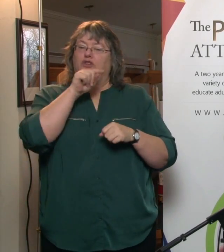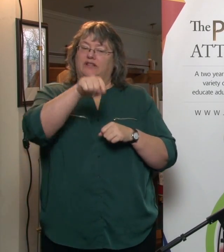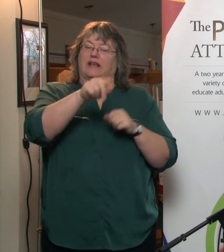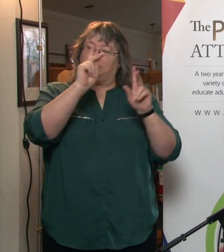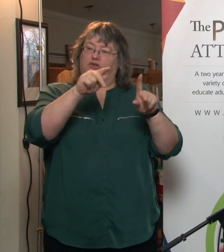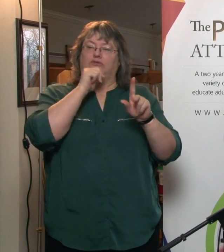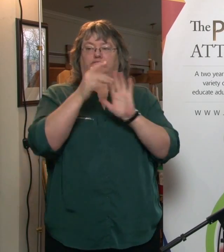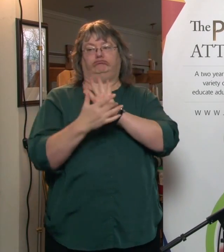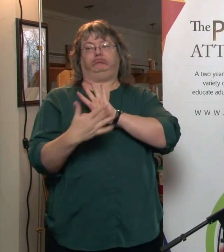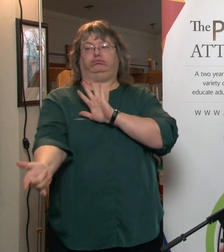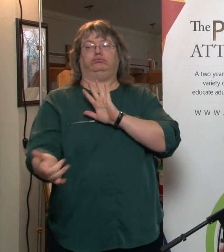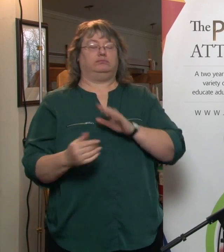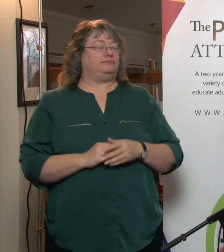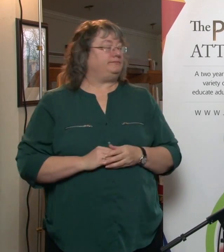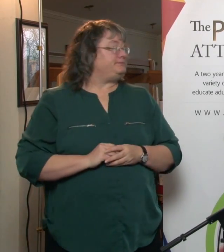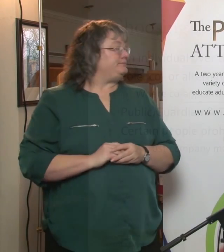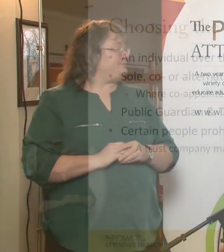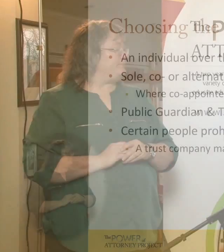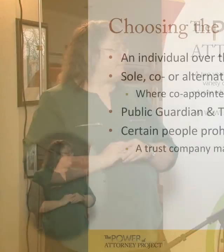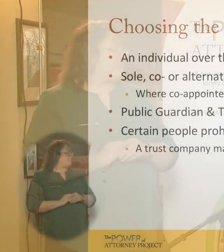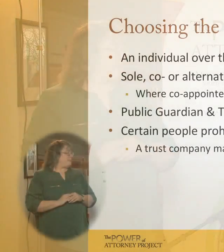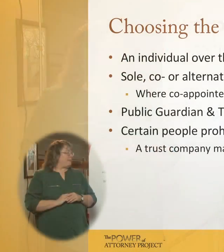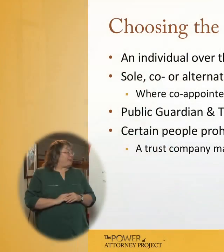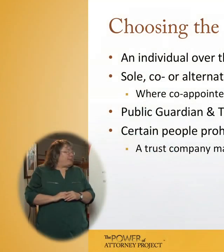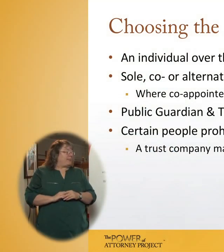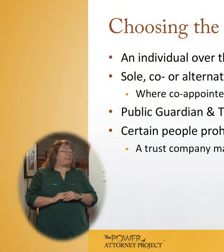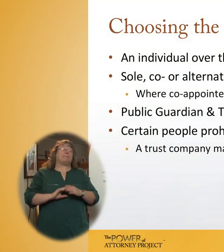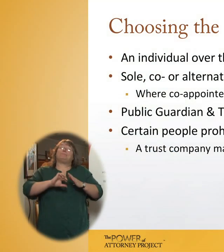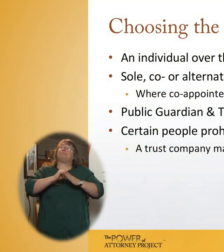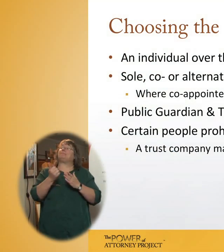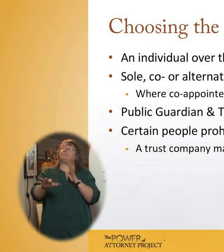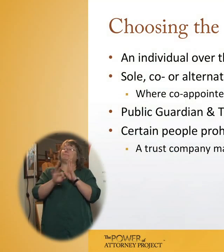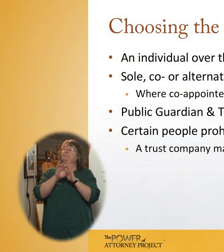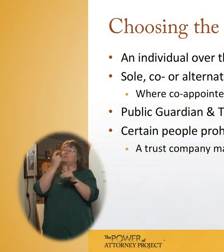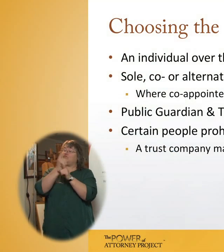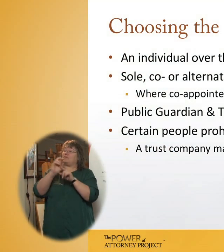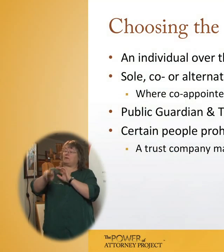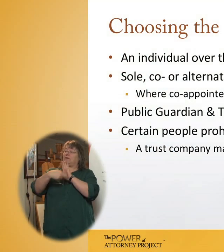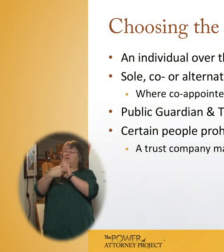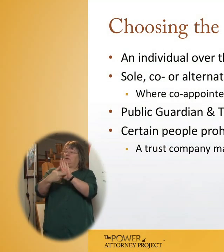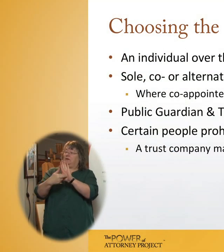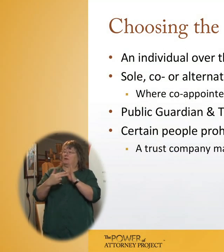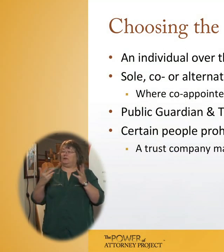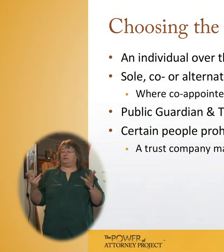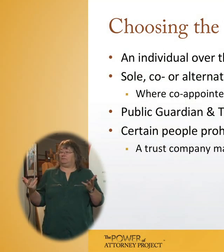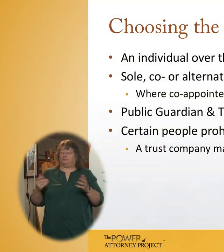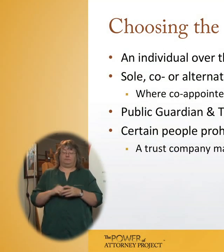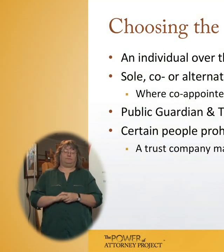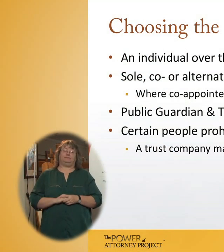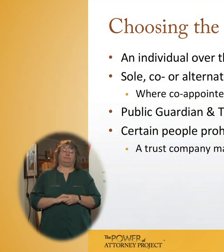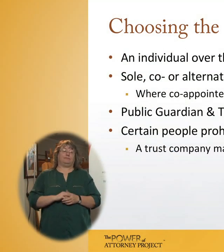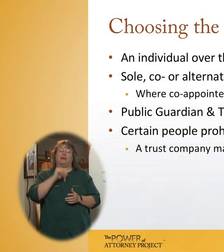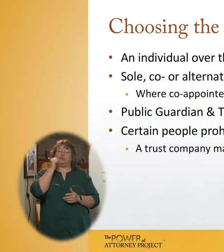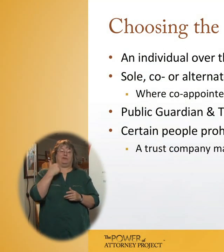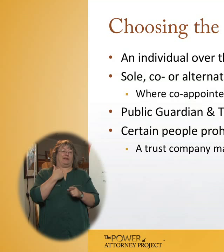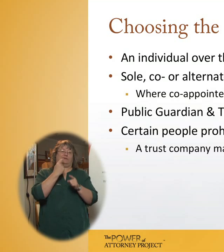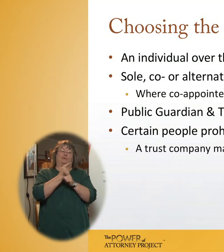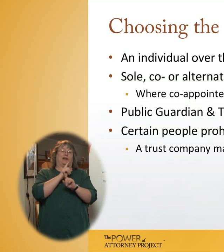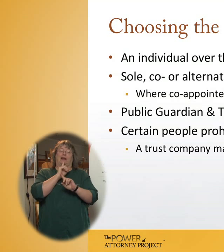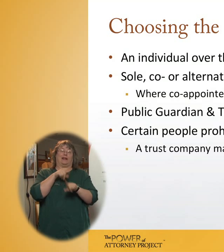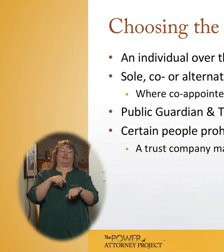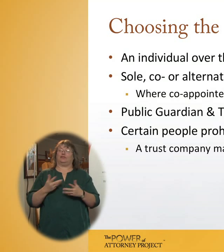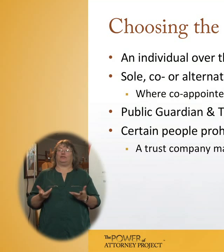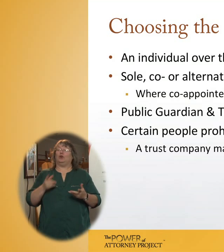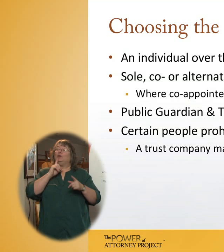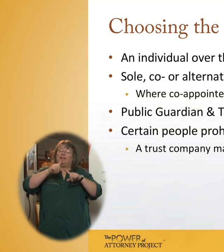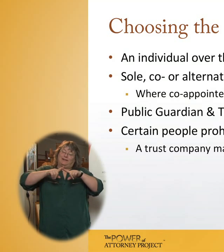abuse this power at all. So how do you choose the right attorney? Well, there is no, there's no one answer for that for people.